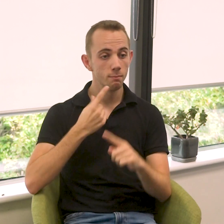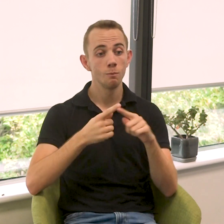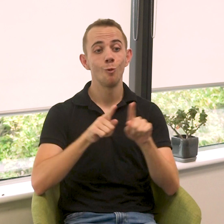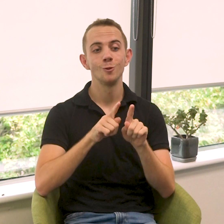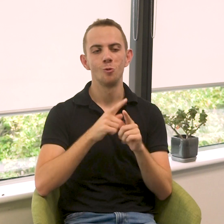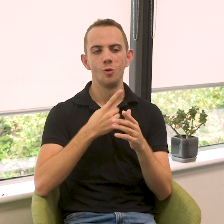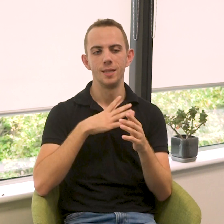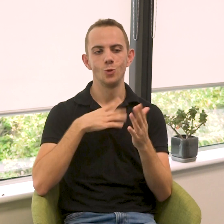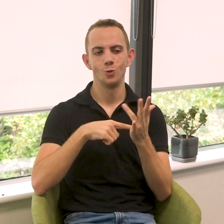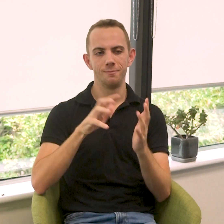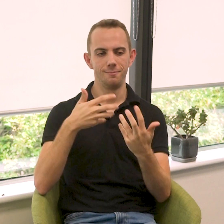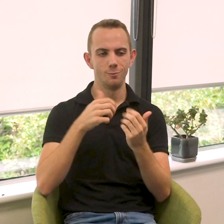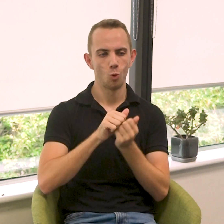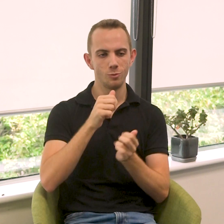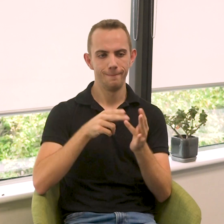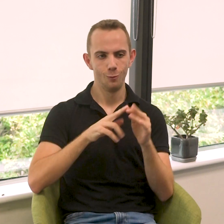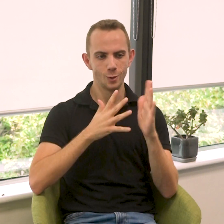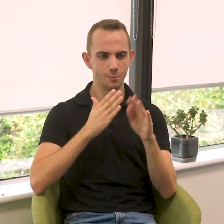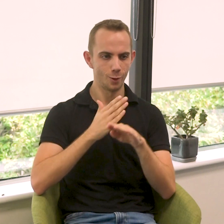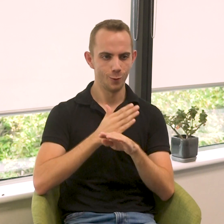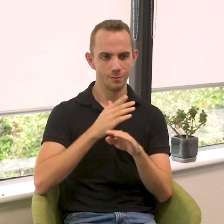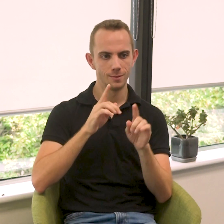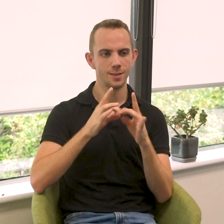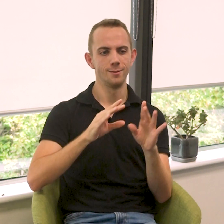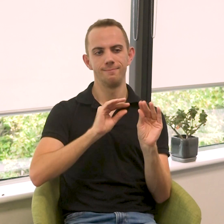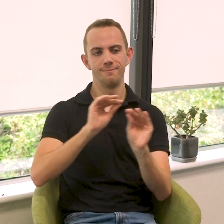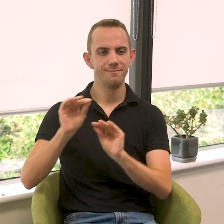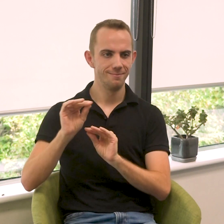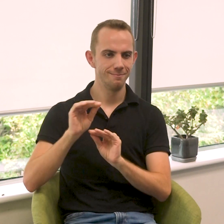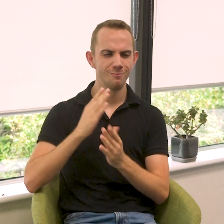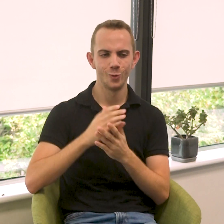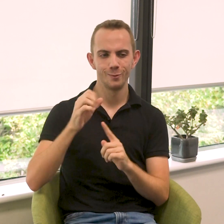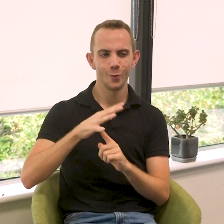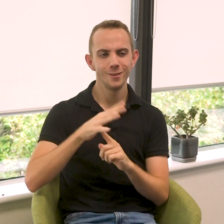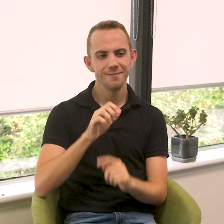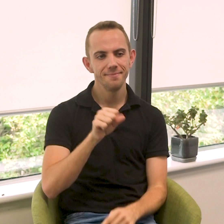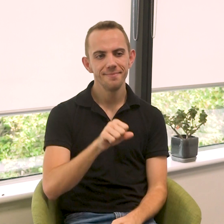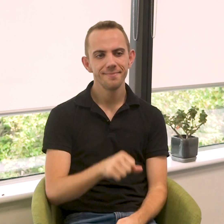Prior to that, you also need qualifications in Auslan before you'll be able to start teaching Auslan, and that's quite important.